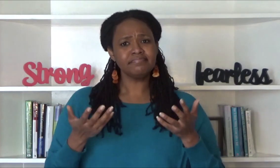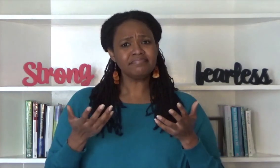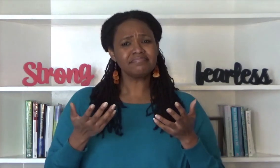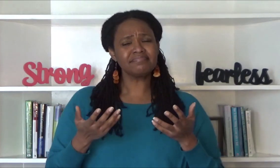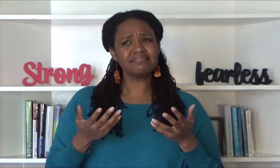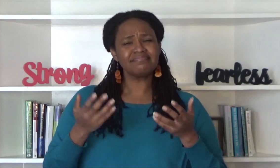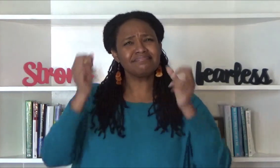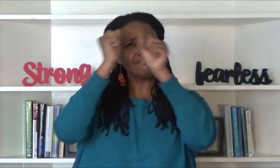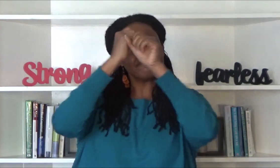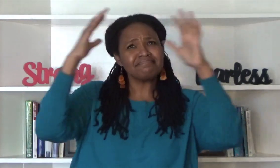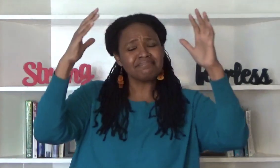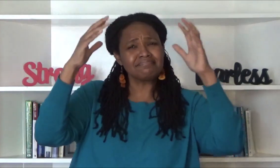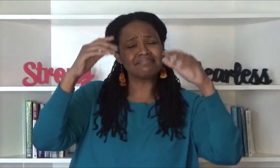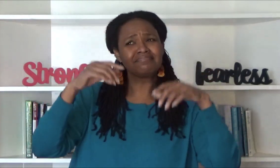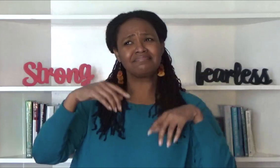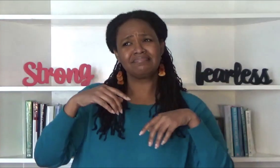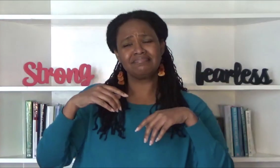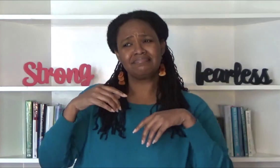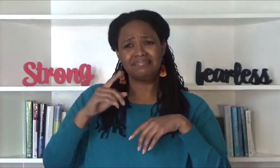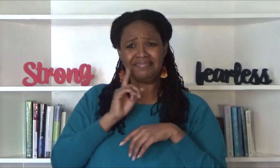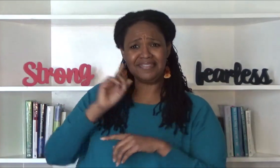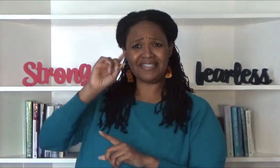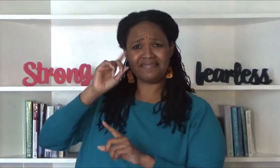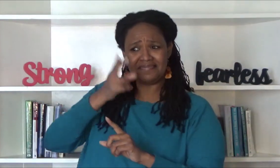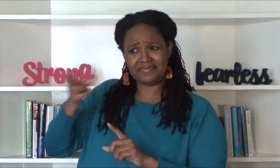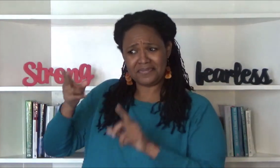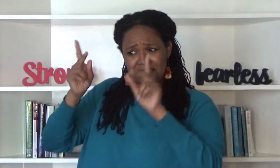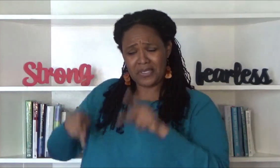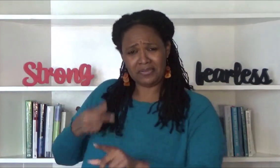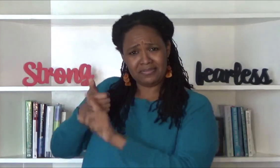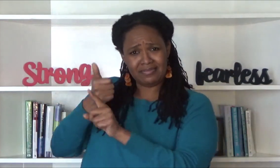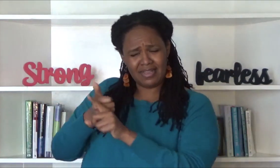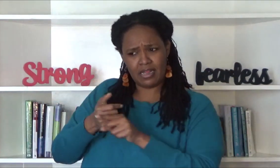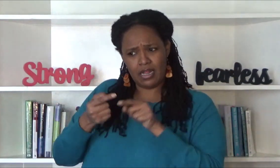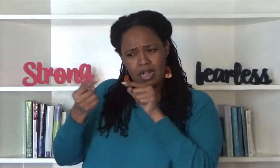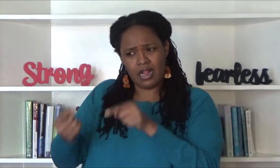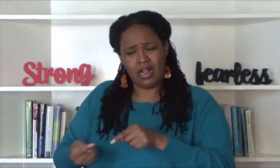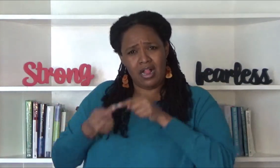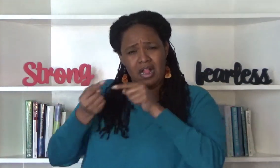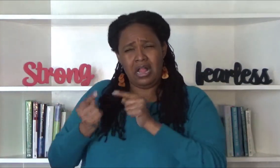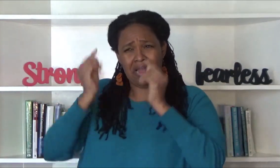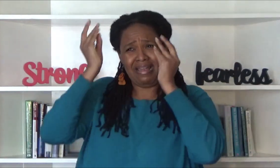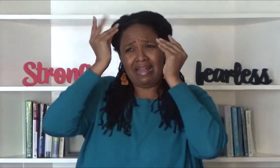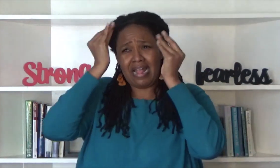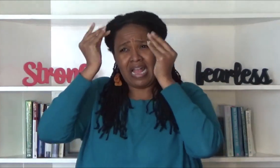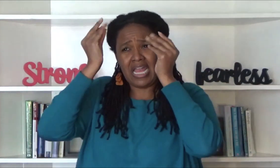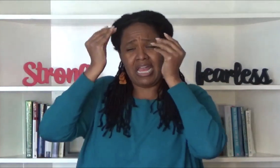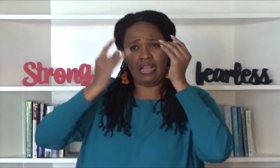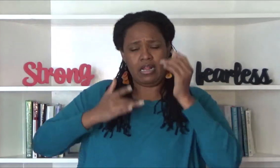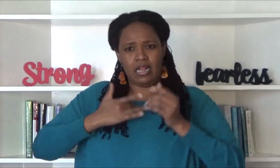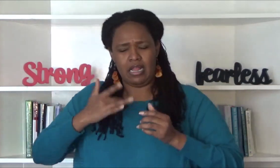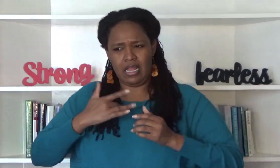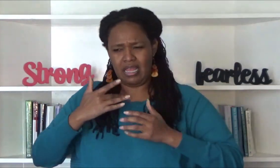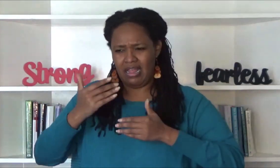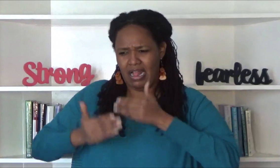imagine the struggle of a deaf individual whose